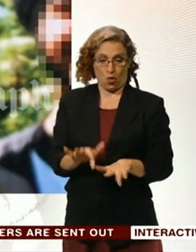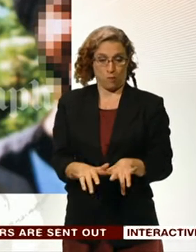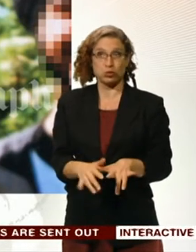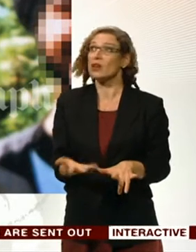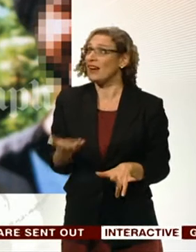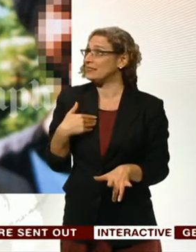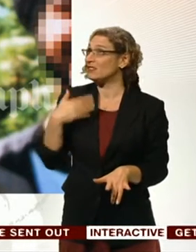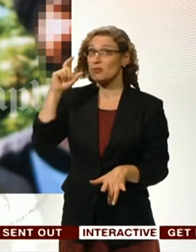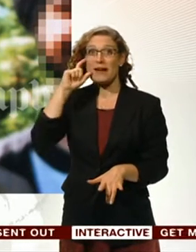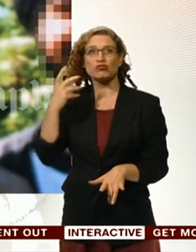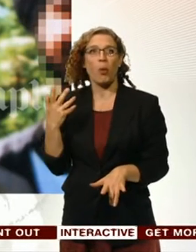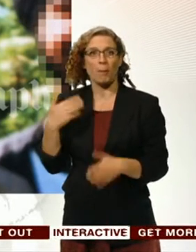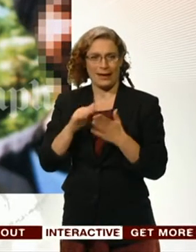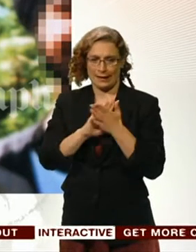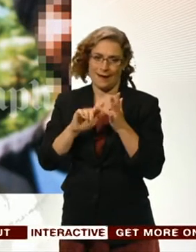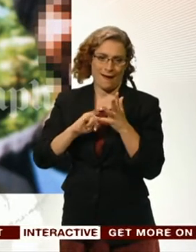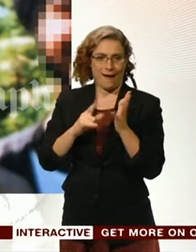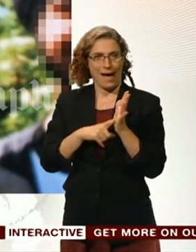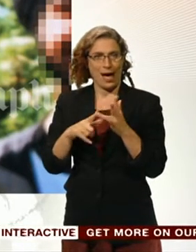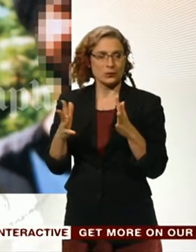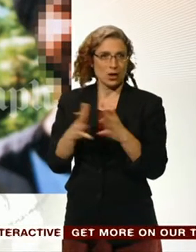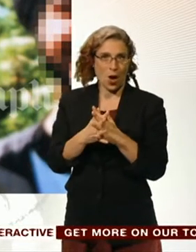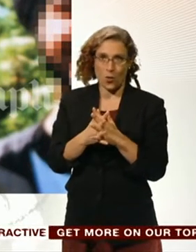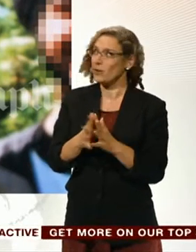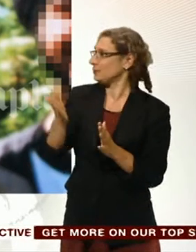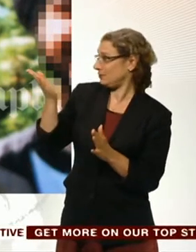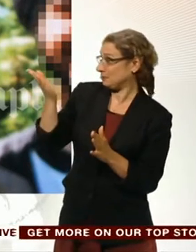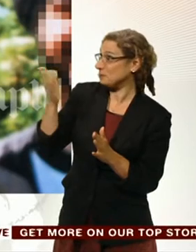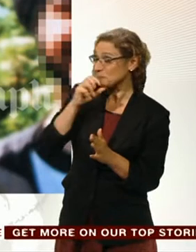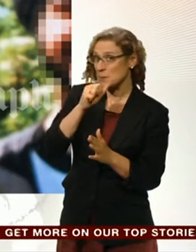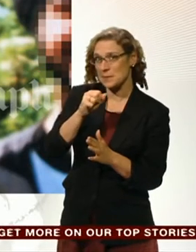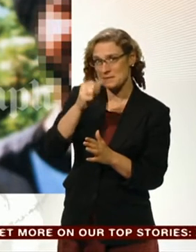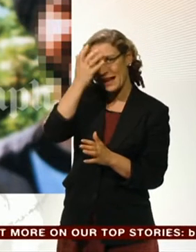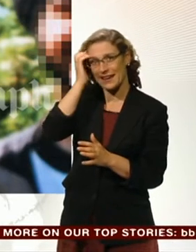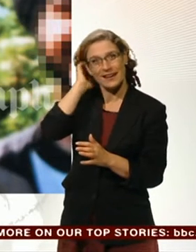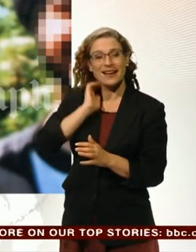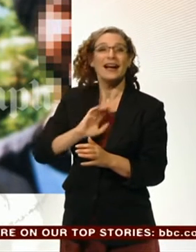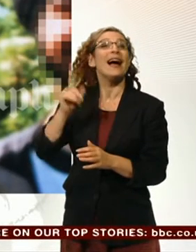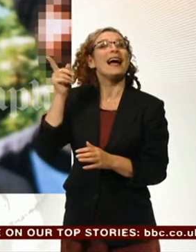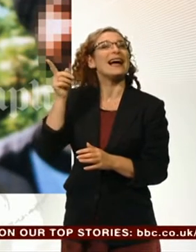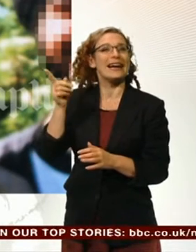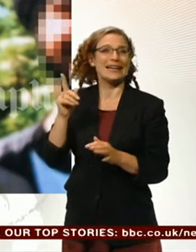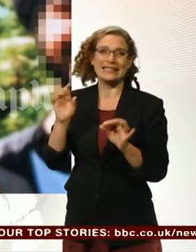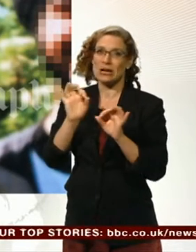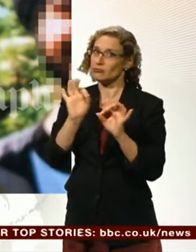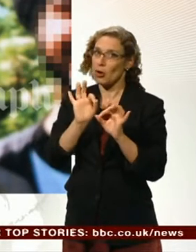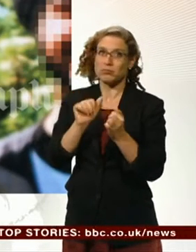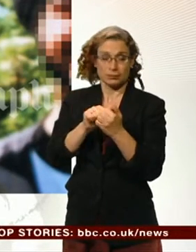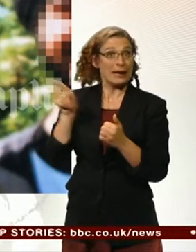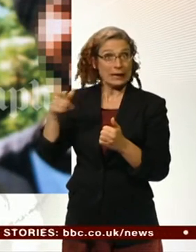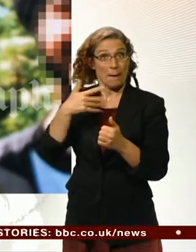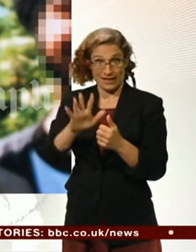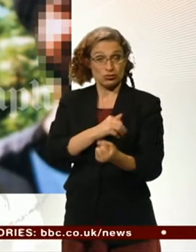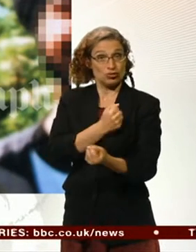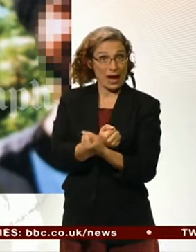bedroom in Hounslow. That's Navinder Singh Surrow, who, of course, does not go along with the US allegations, but he has been in jail in